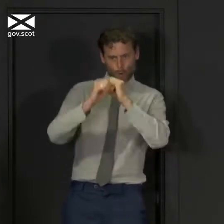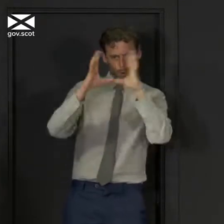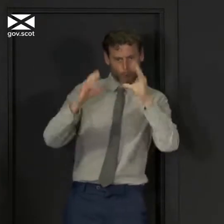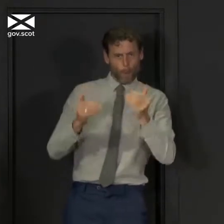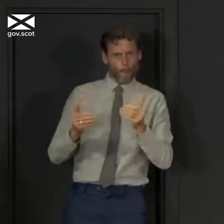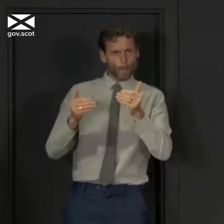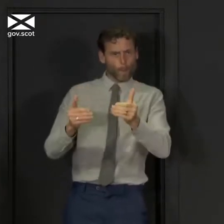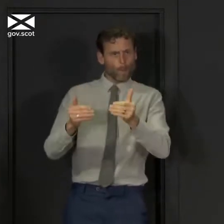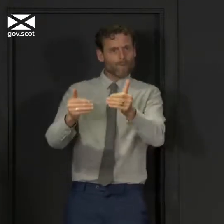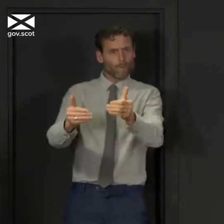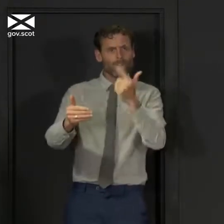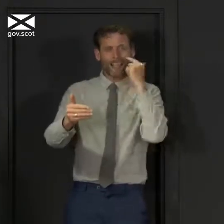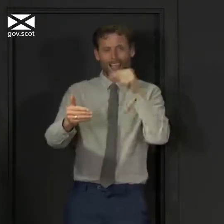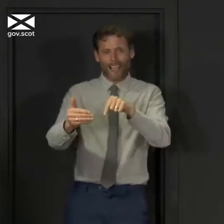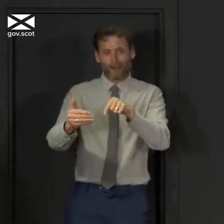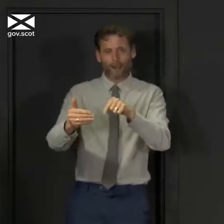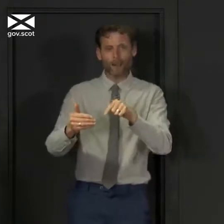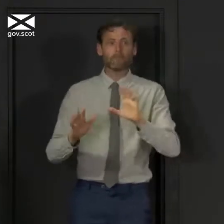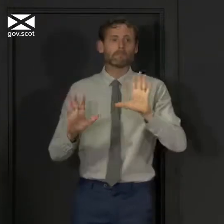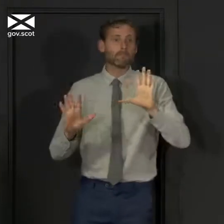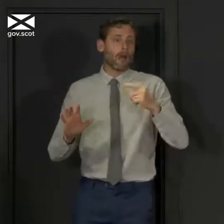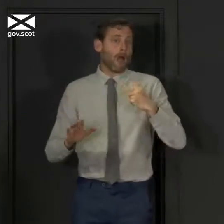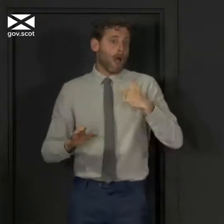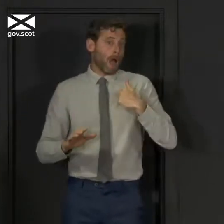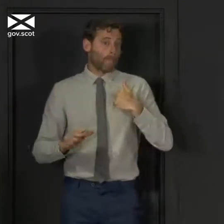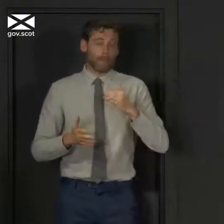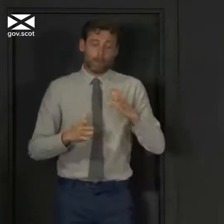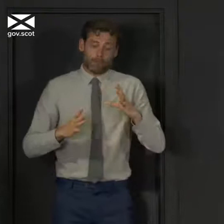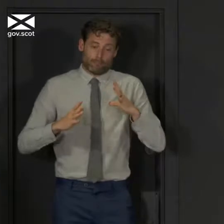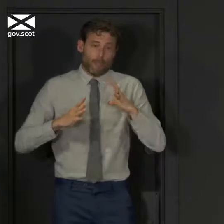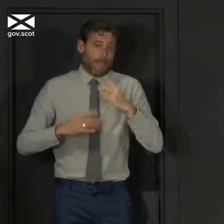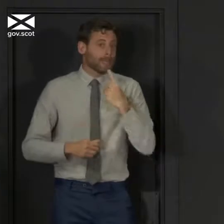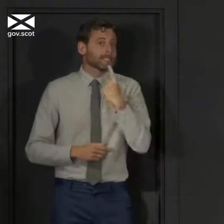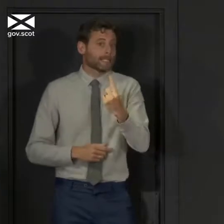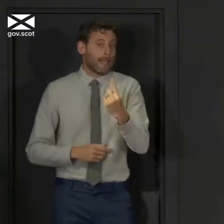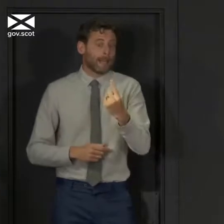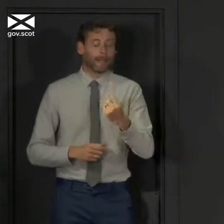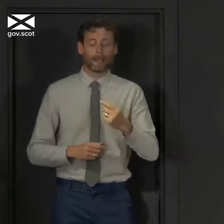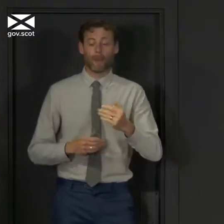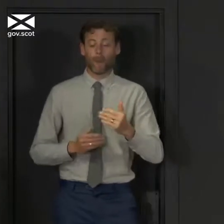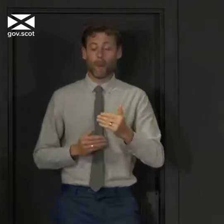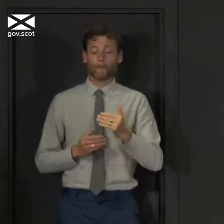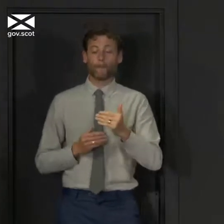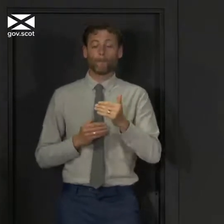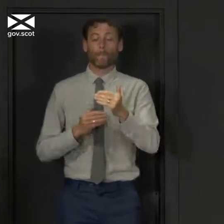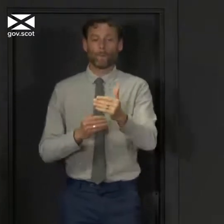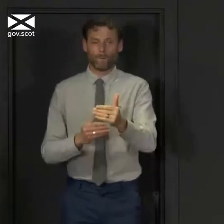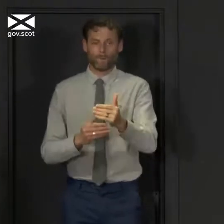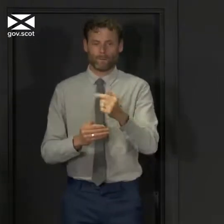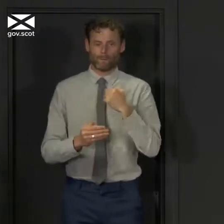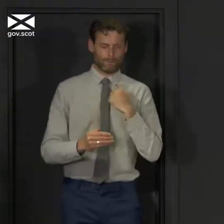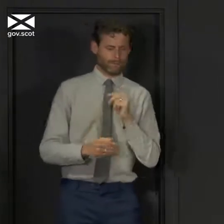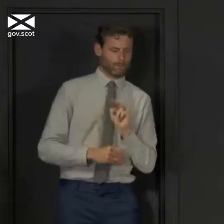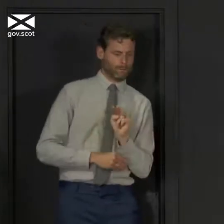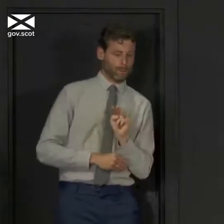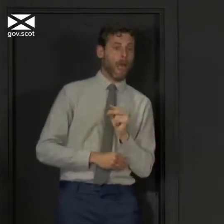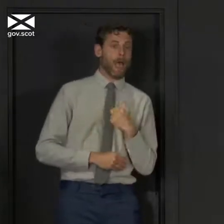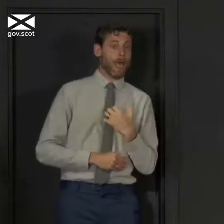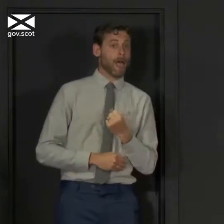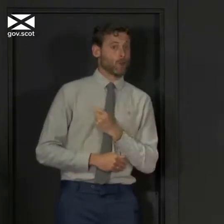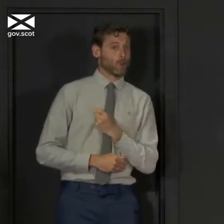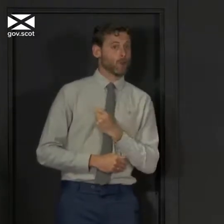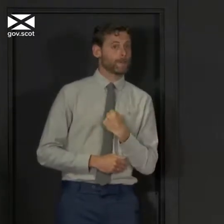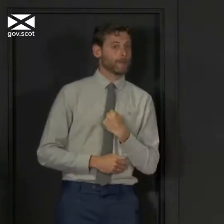But I don't mind admitting to you that as we take these first steps, I do feel a bit nervous.